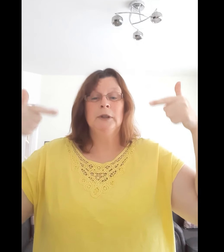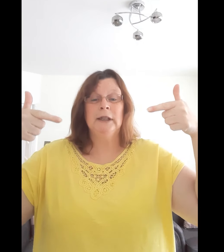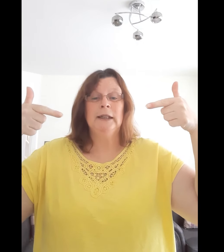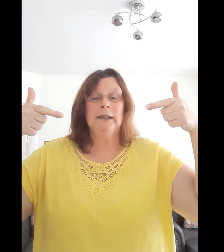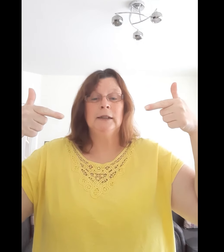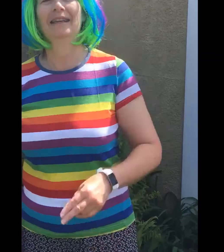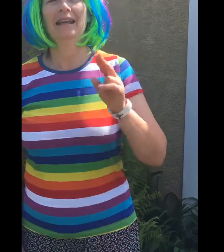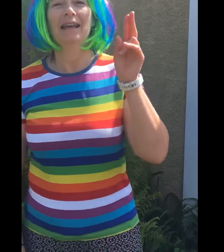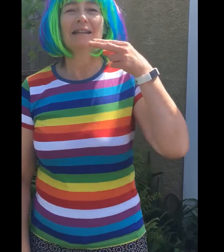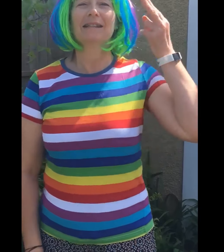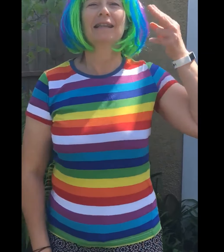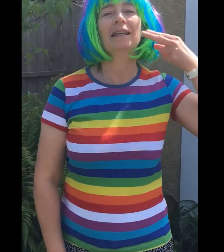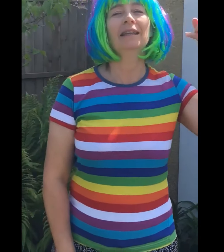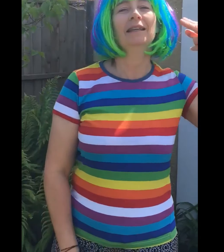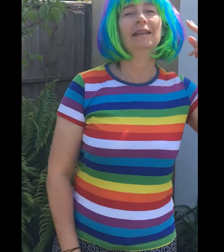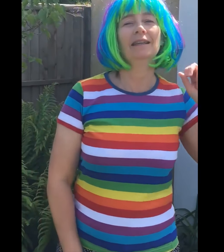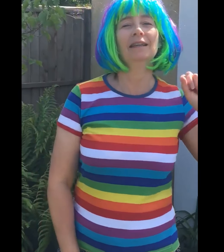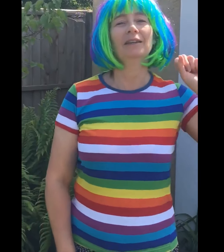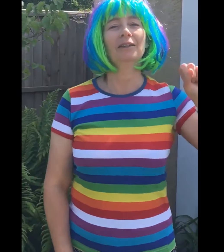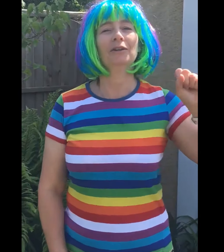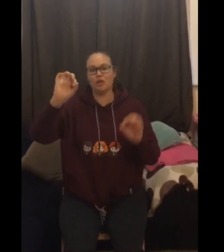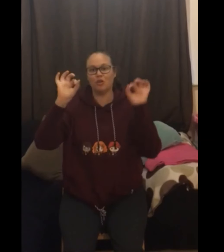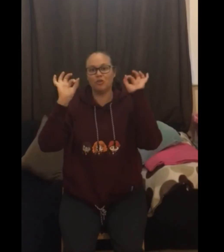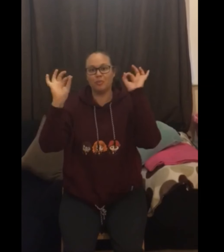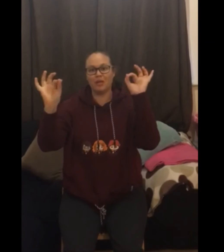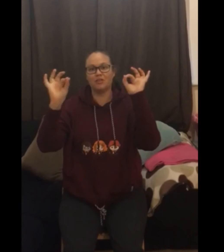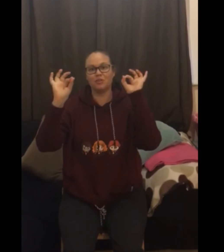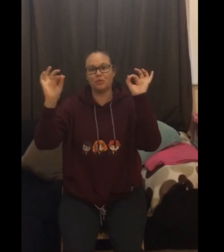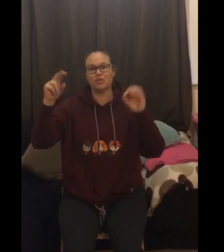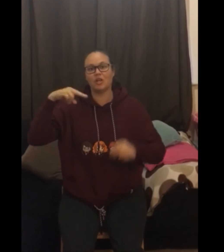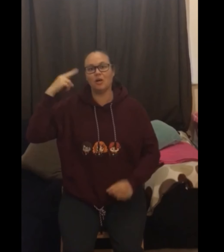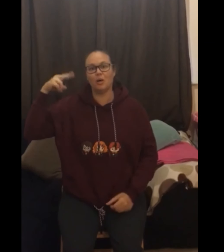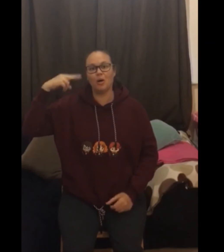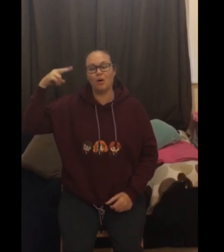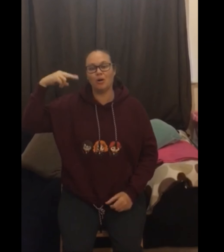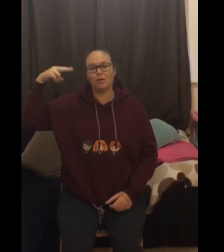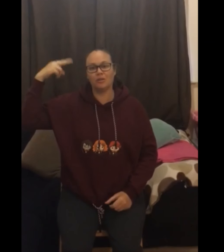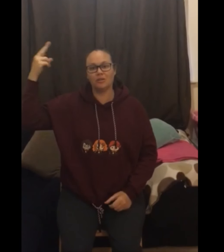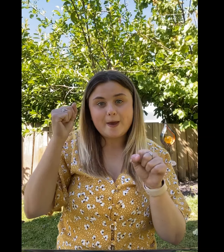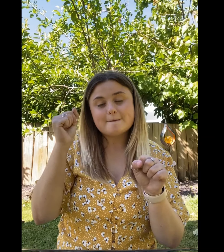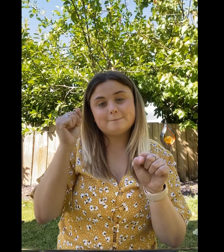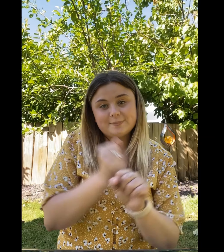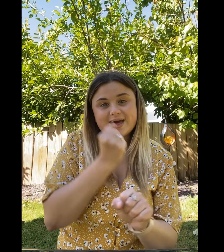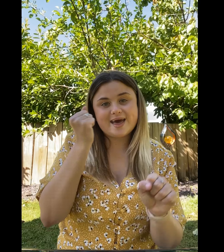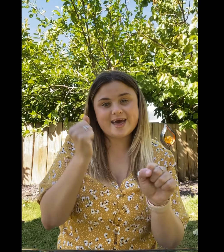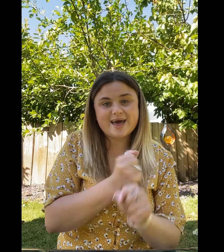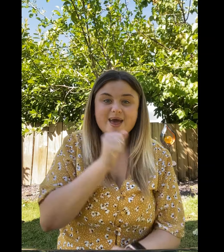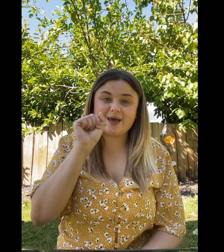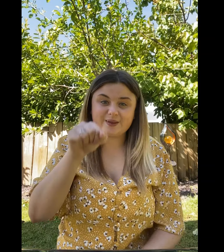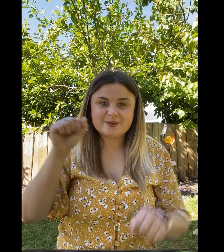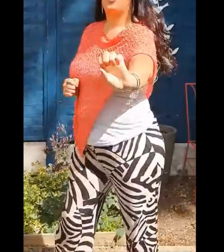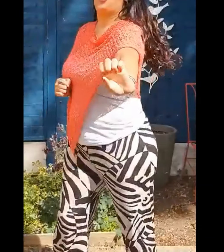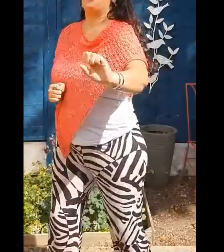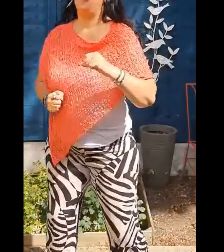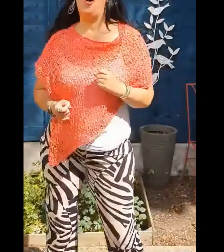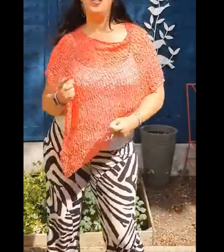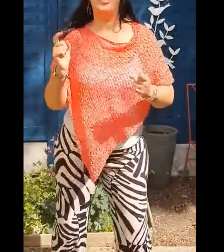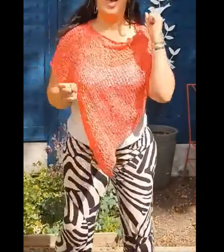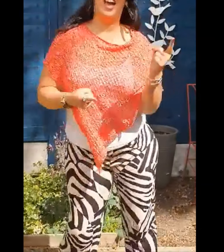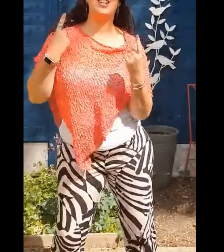music Sing your own special song Make your own kind of